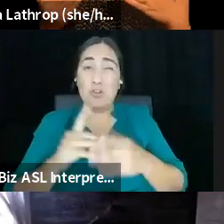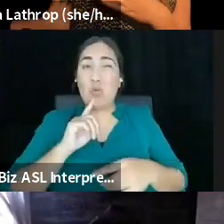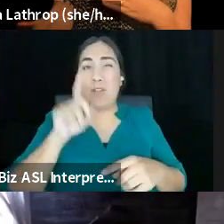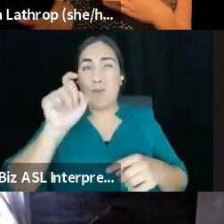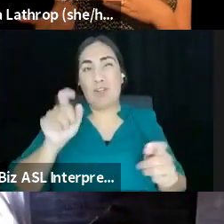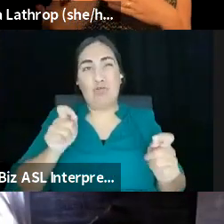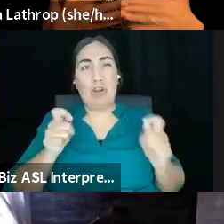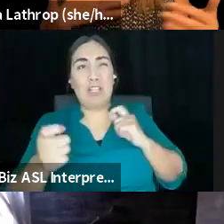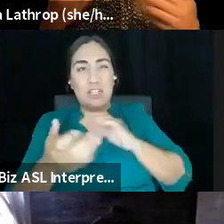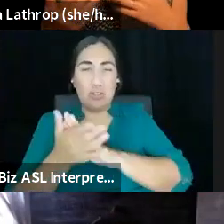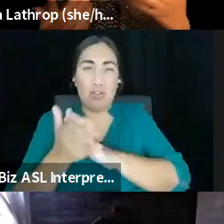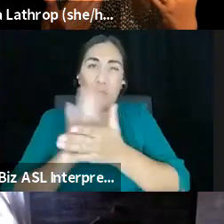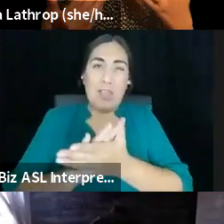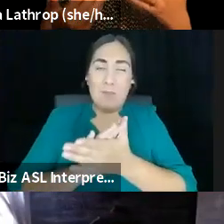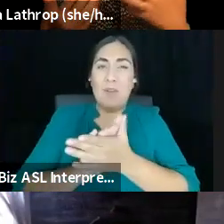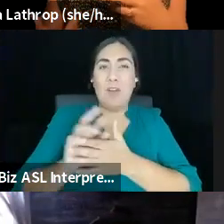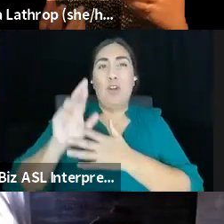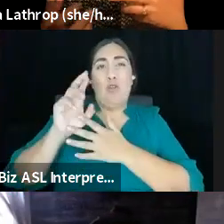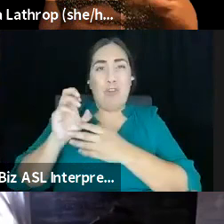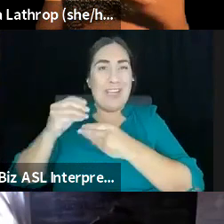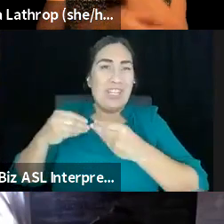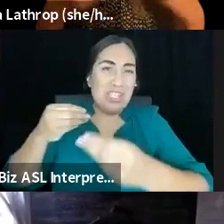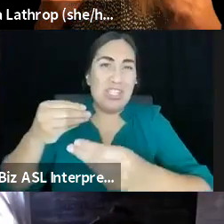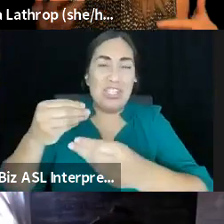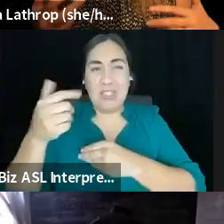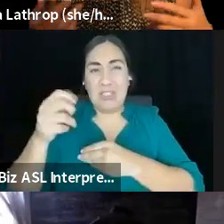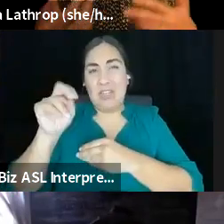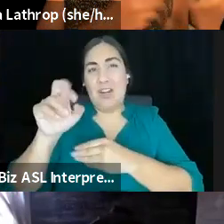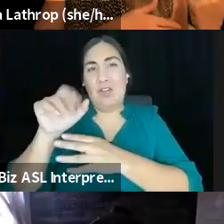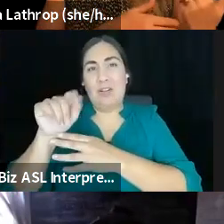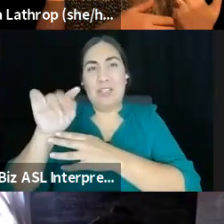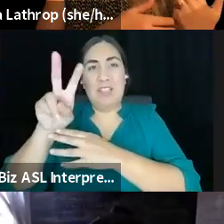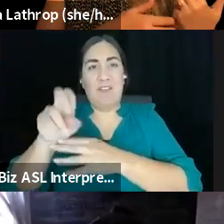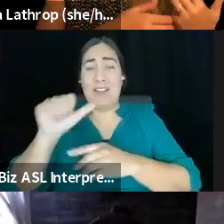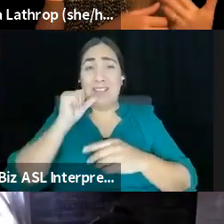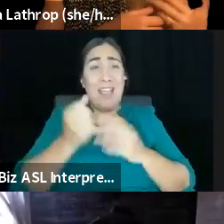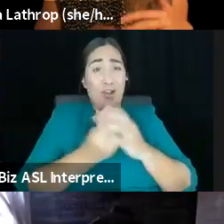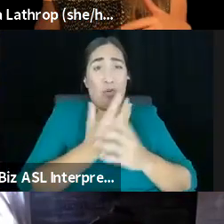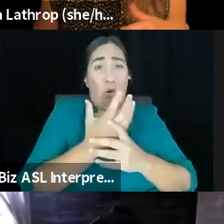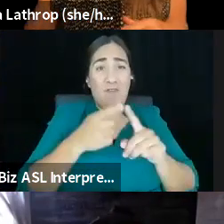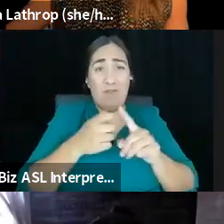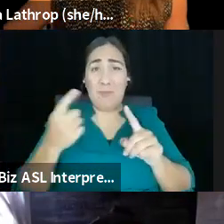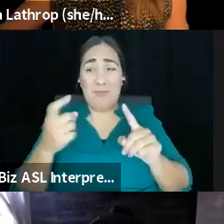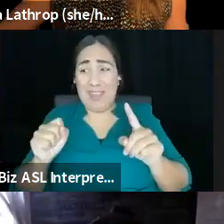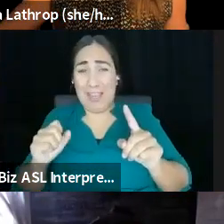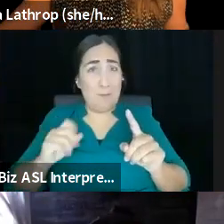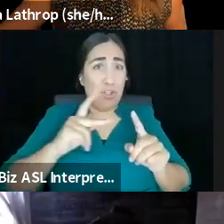regenerative because I don't think it has something else. It's not growing from something it can return to, I think, but I'm going to grab some water.